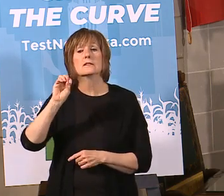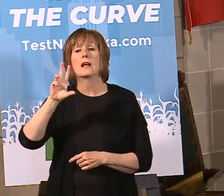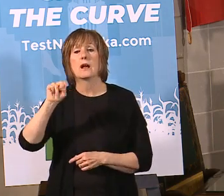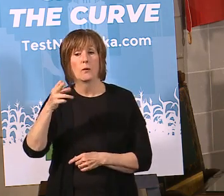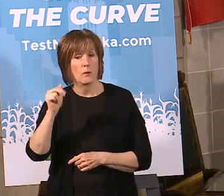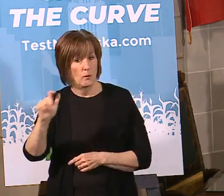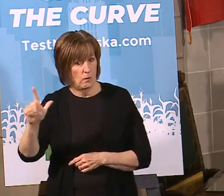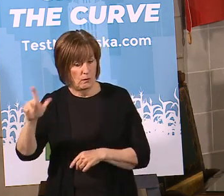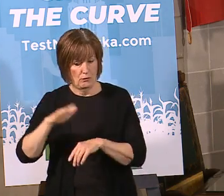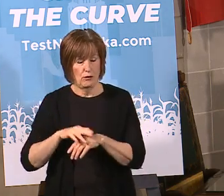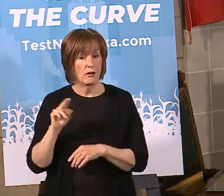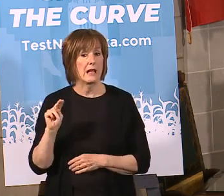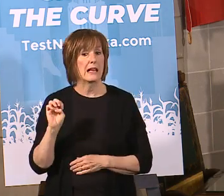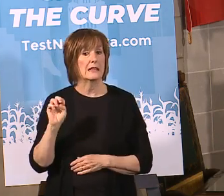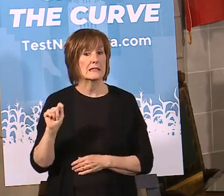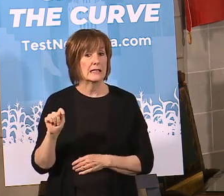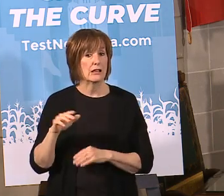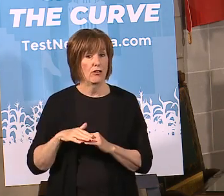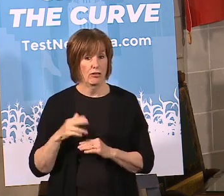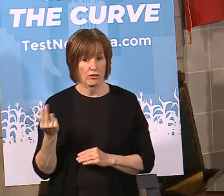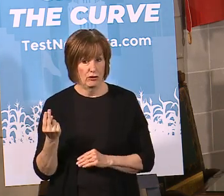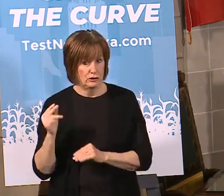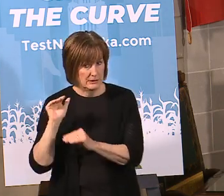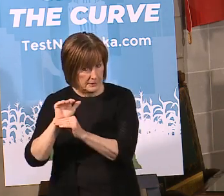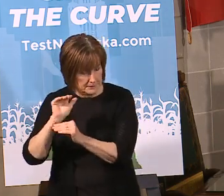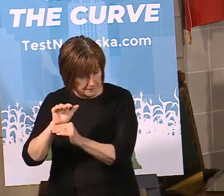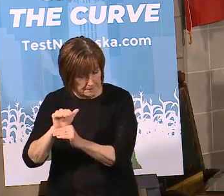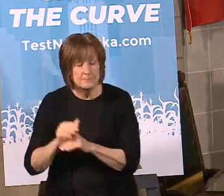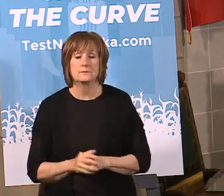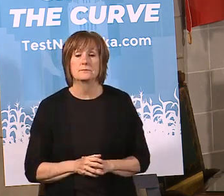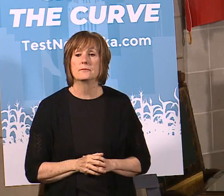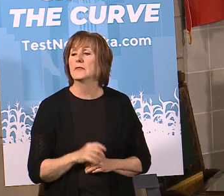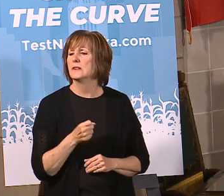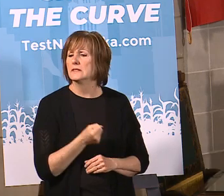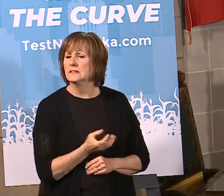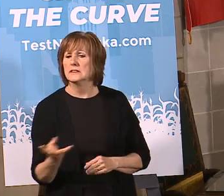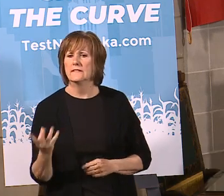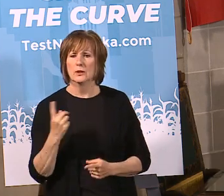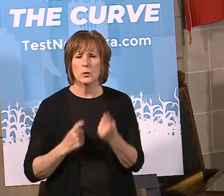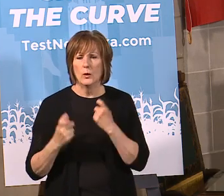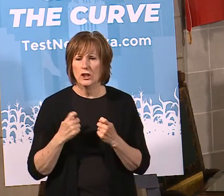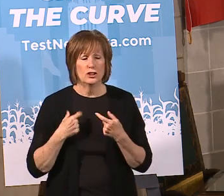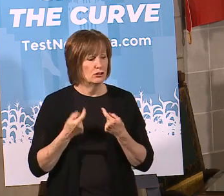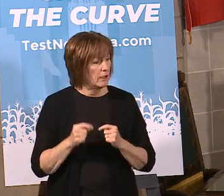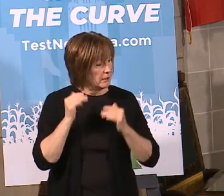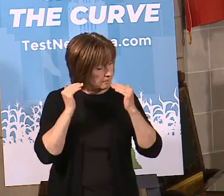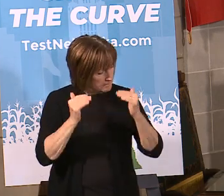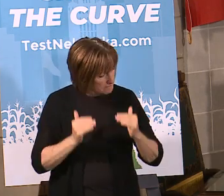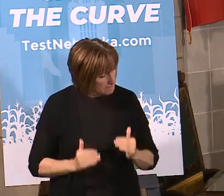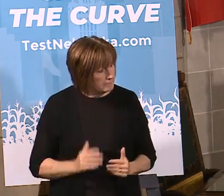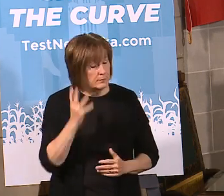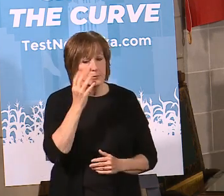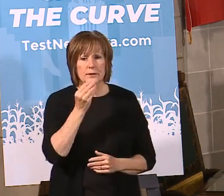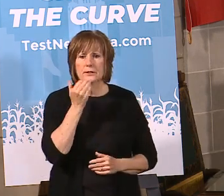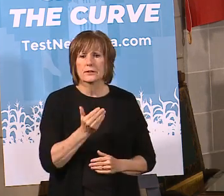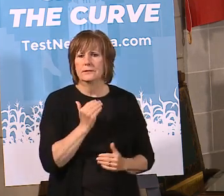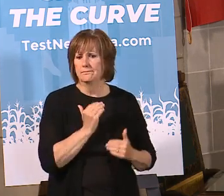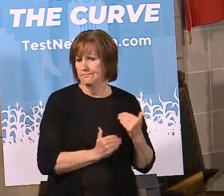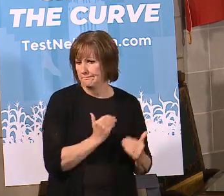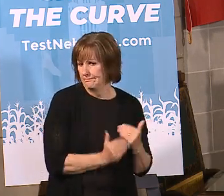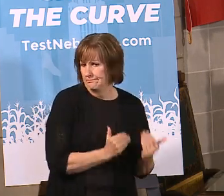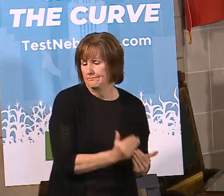on NET. And now we'll go ahead and we've got a number of questions today. So again, I'm going to try and move through these at a pretty good pace